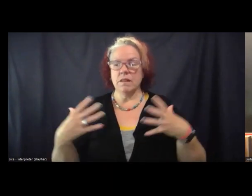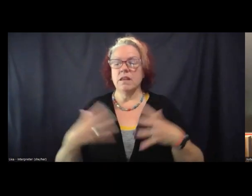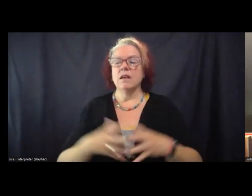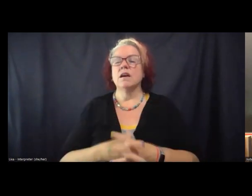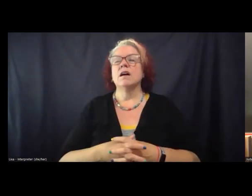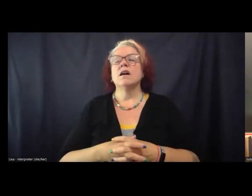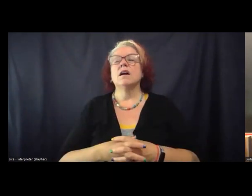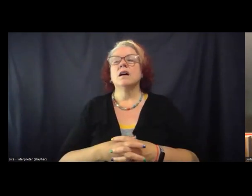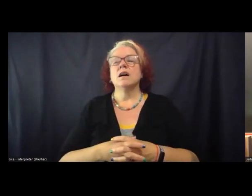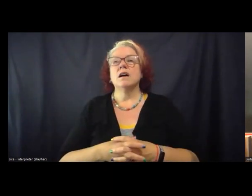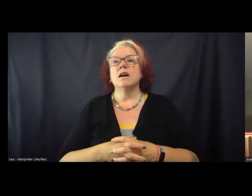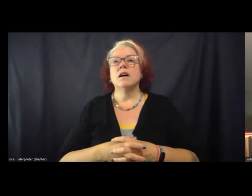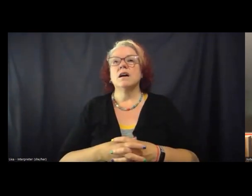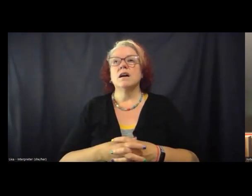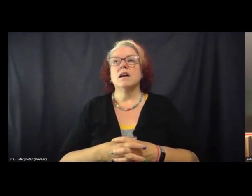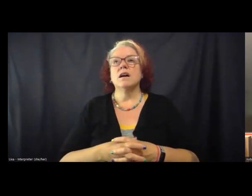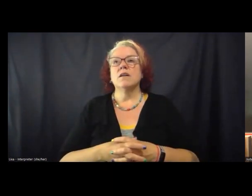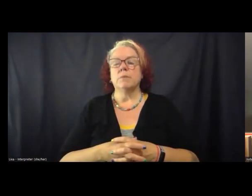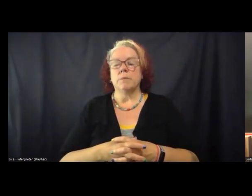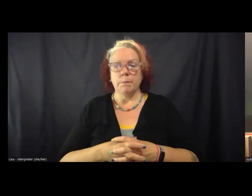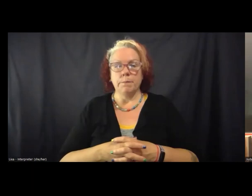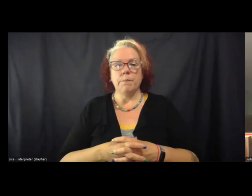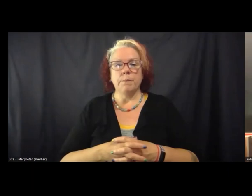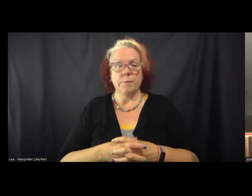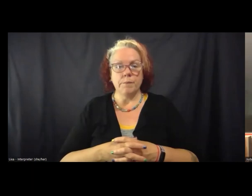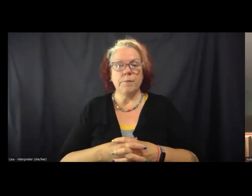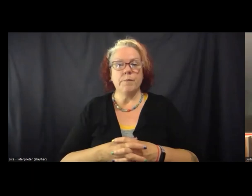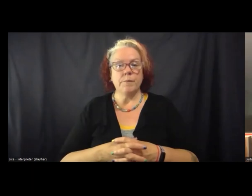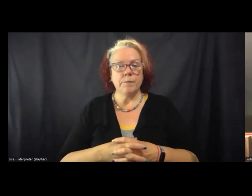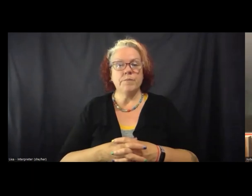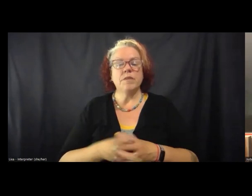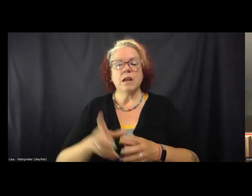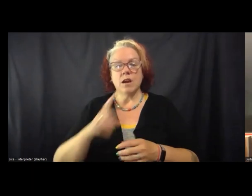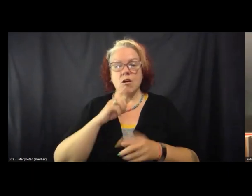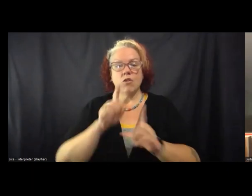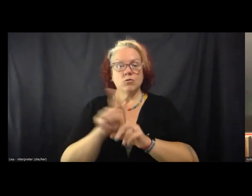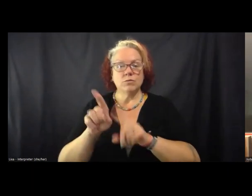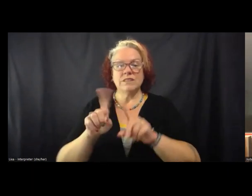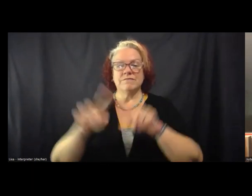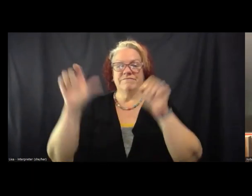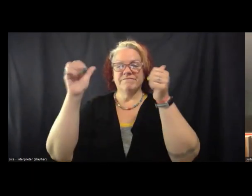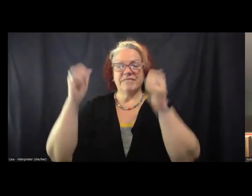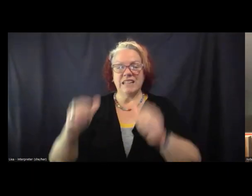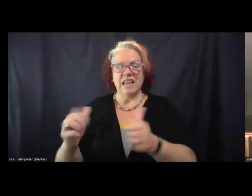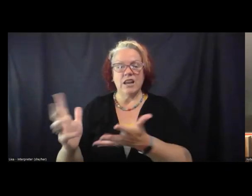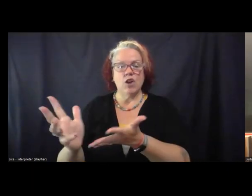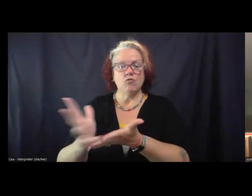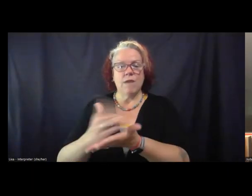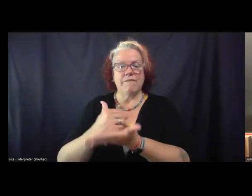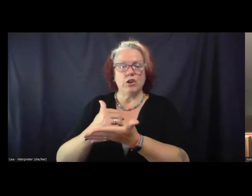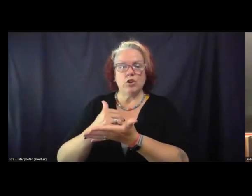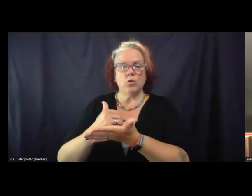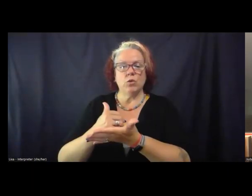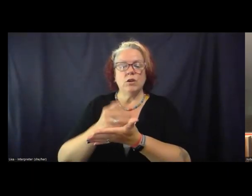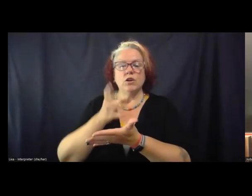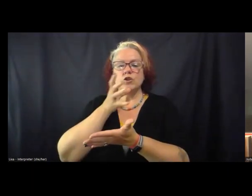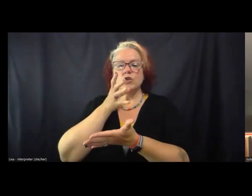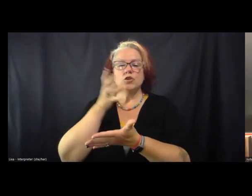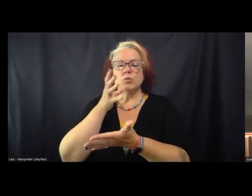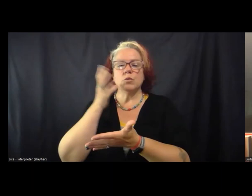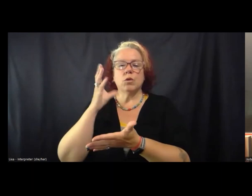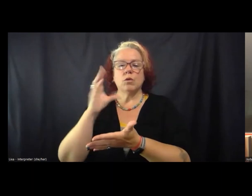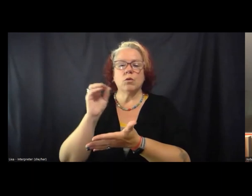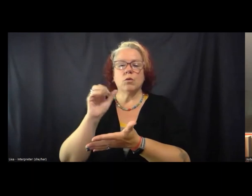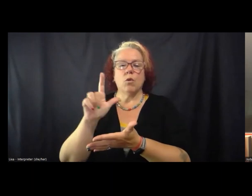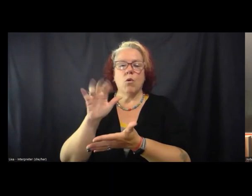also been a real precipitous notable decline in revenue to rural coal field communities.